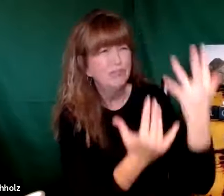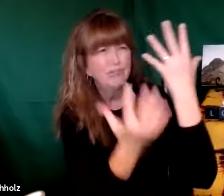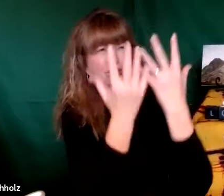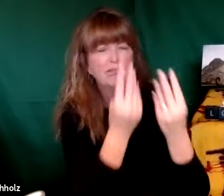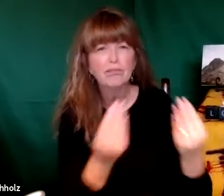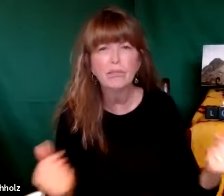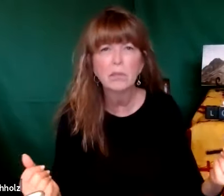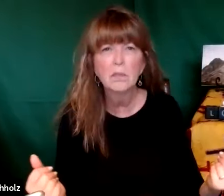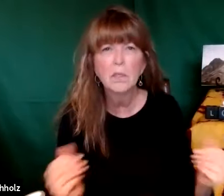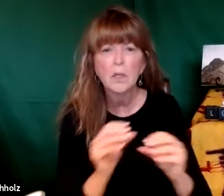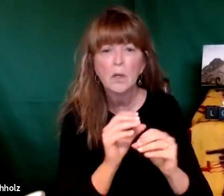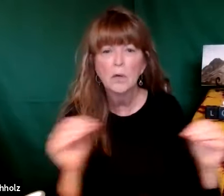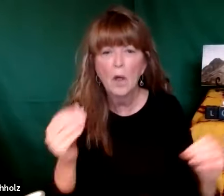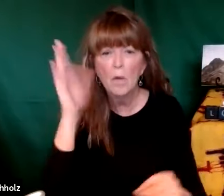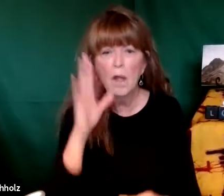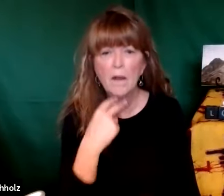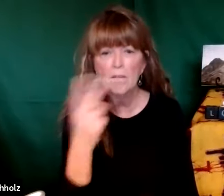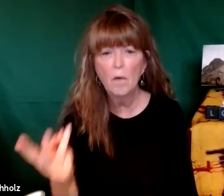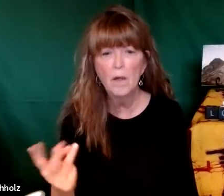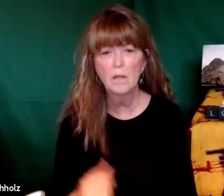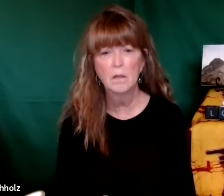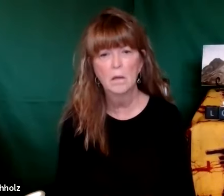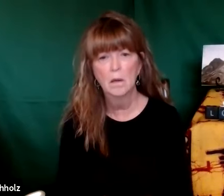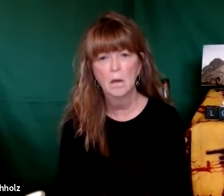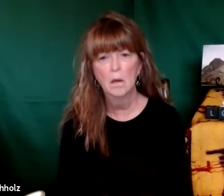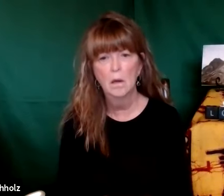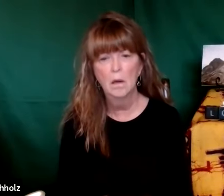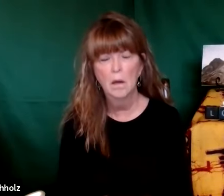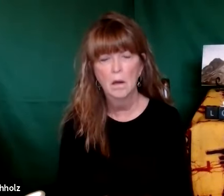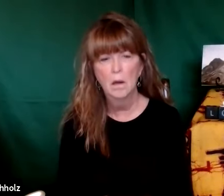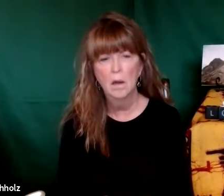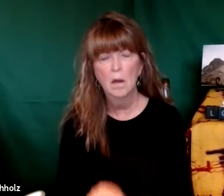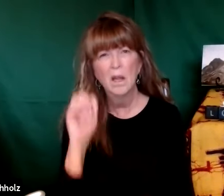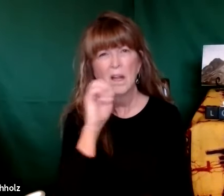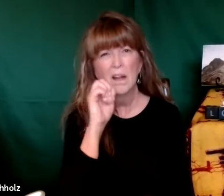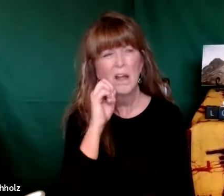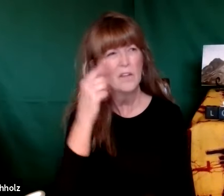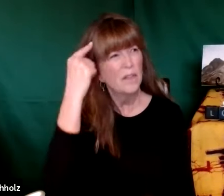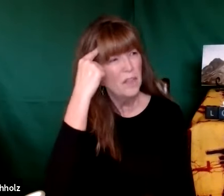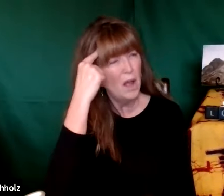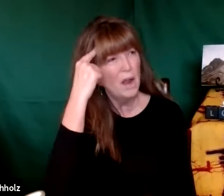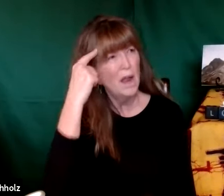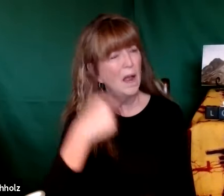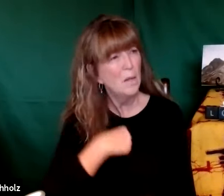coming soon here is this fire going but then the fire went out and he did not have the voice of God